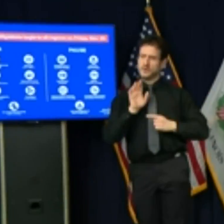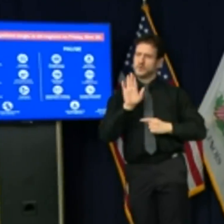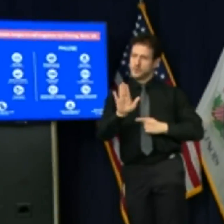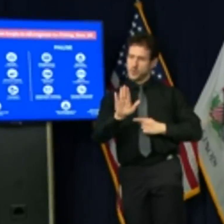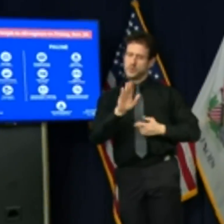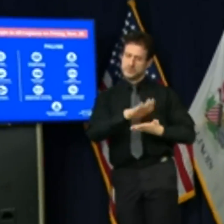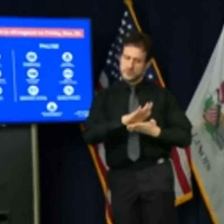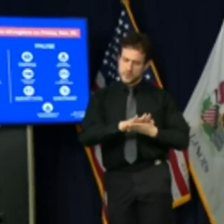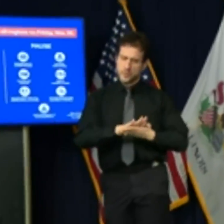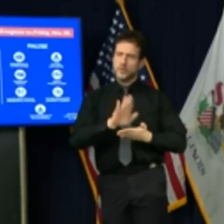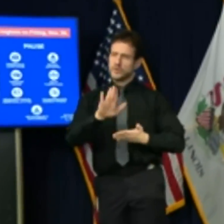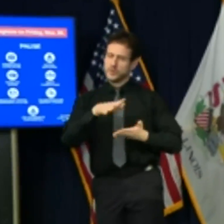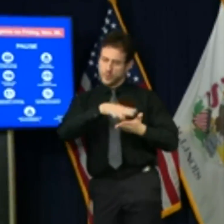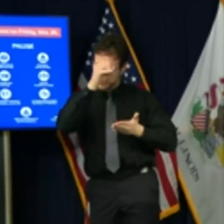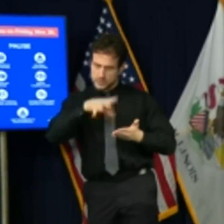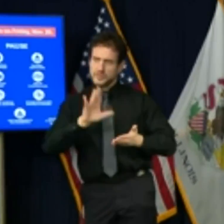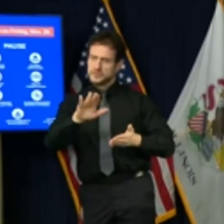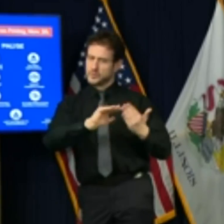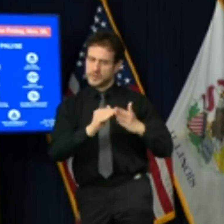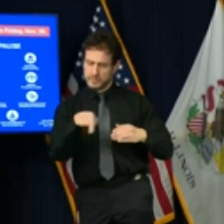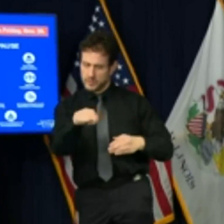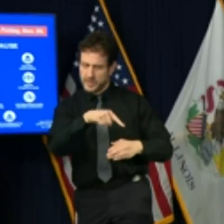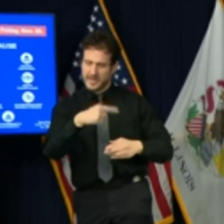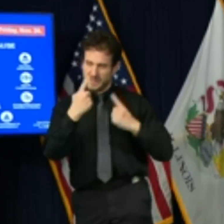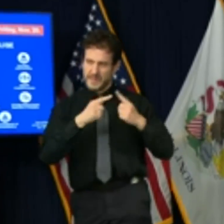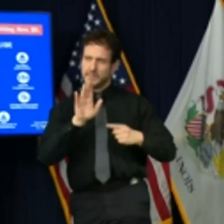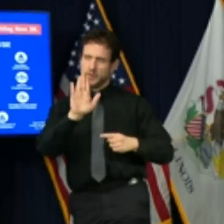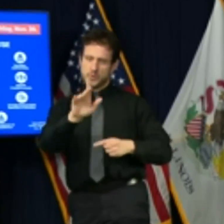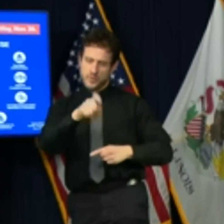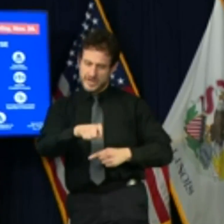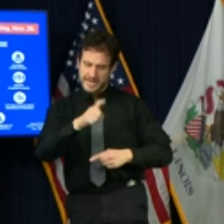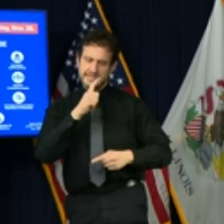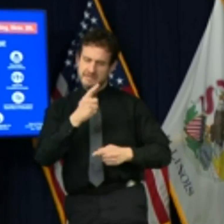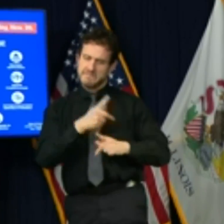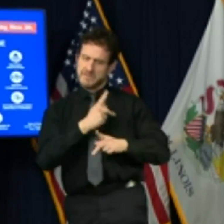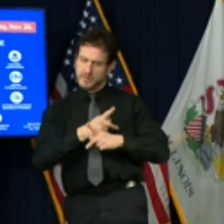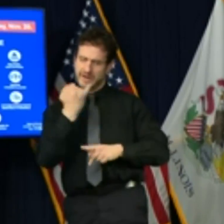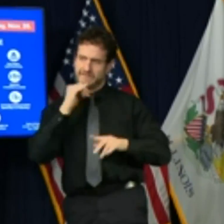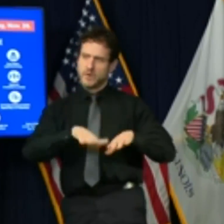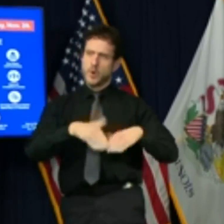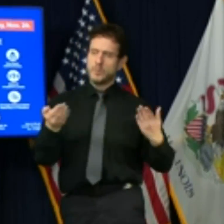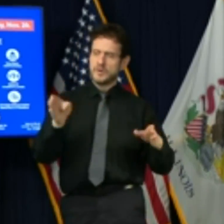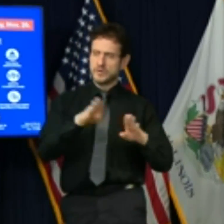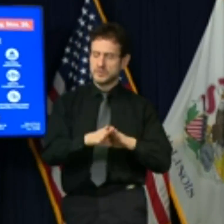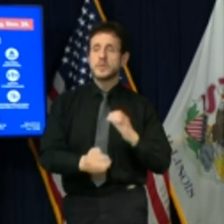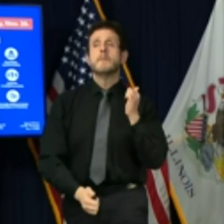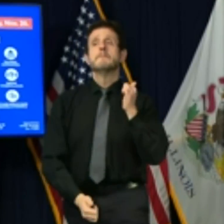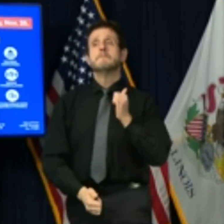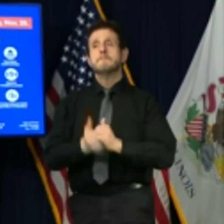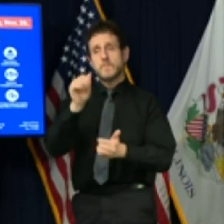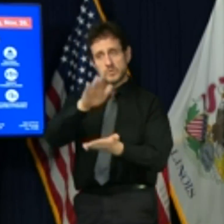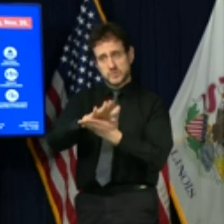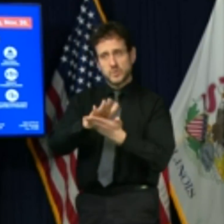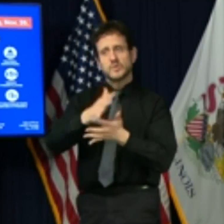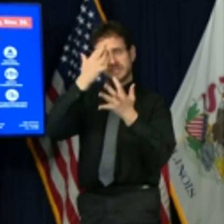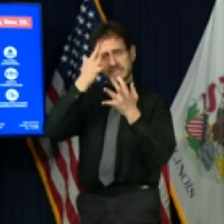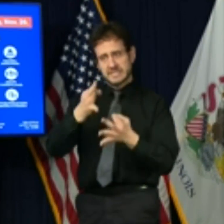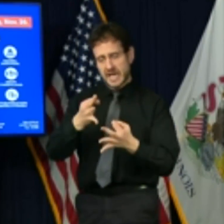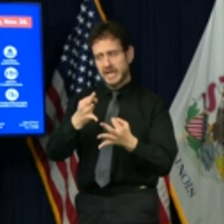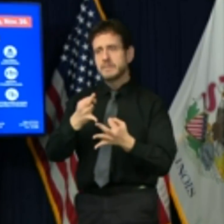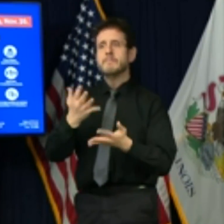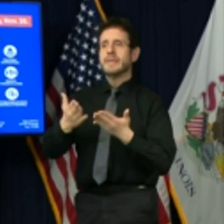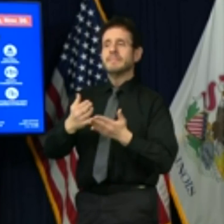their students and their communities. So far, most public schools have chosen e-learning and hybrid learning